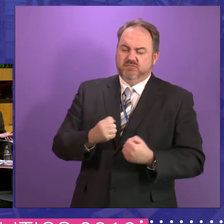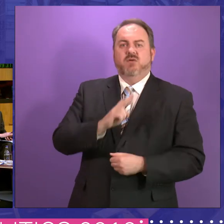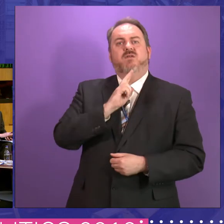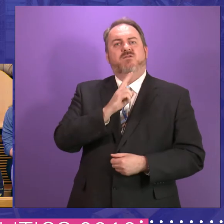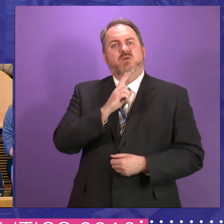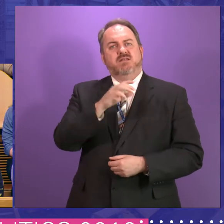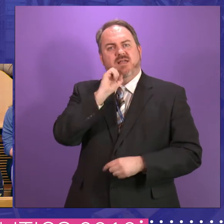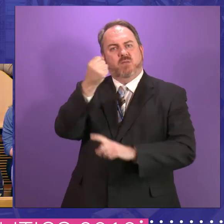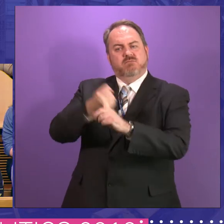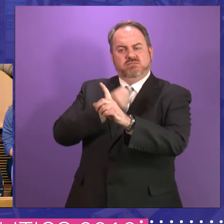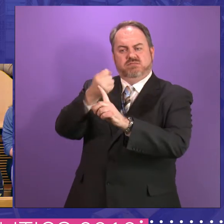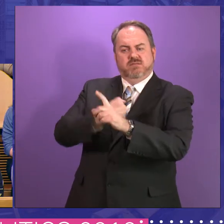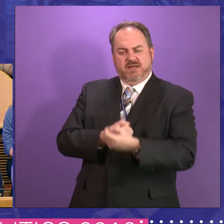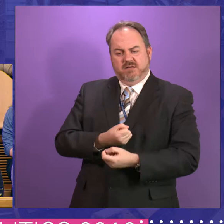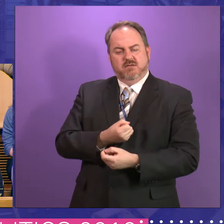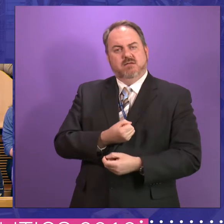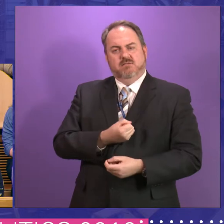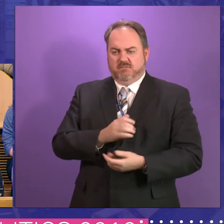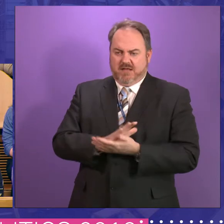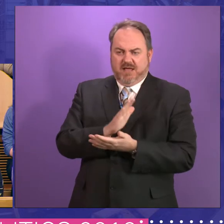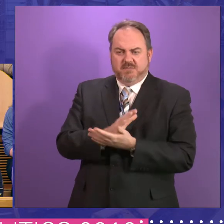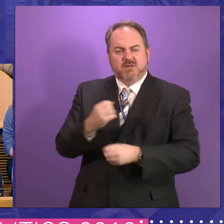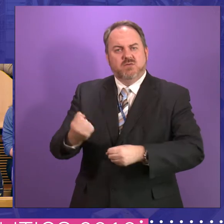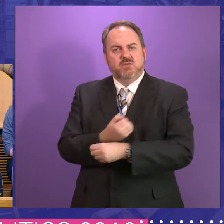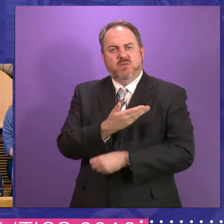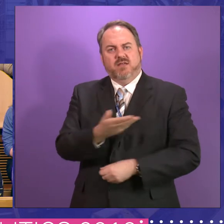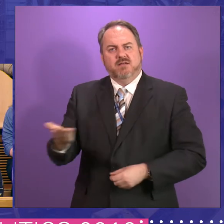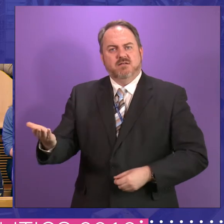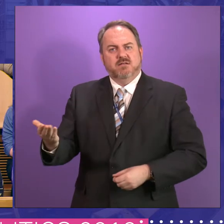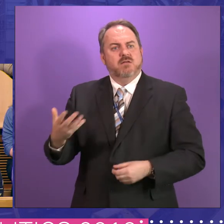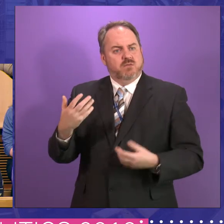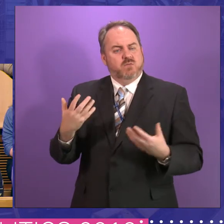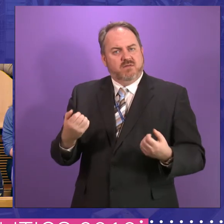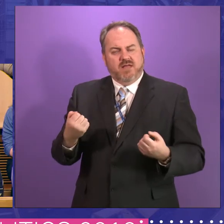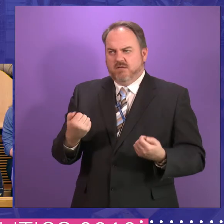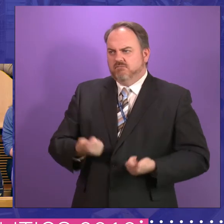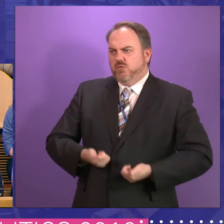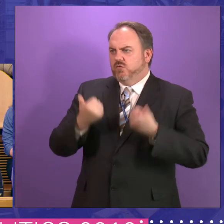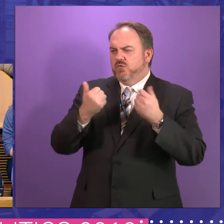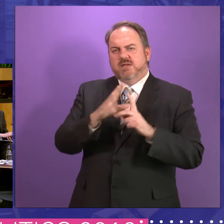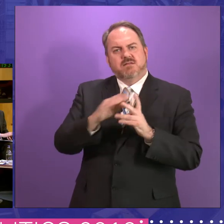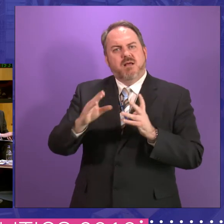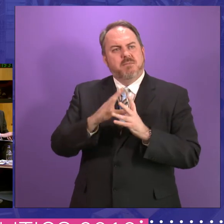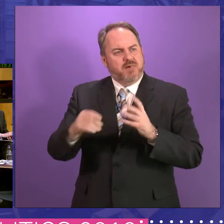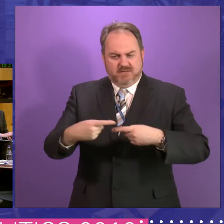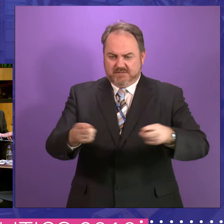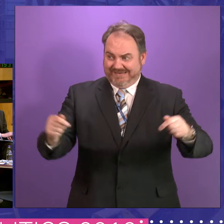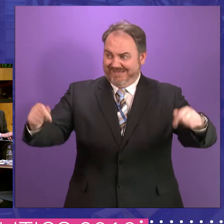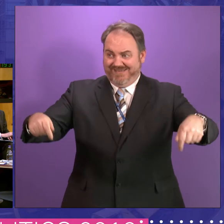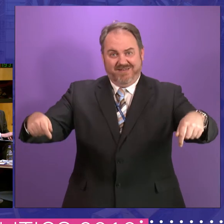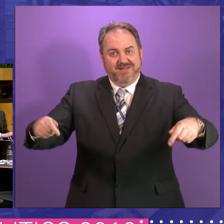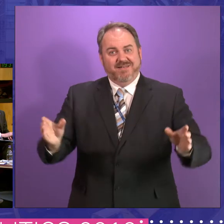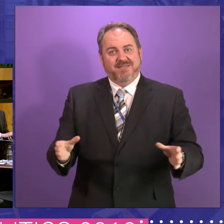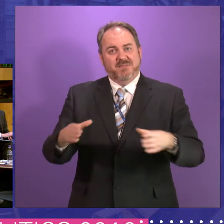voice, and will find out a way in which to use that voice. And we've had some very, very fine examples of that in this Parliament from all parties